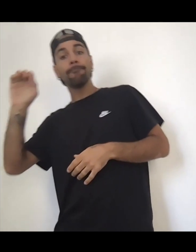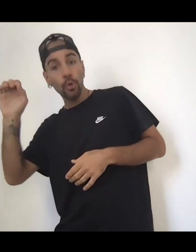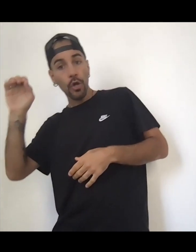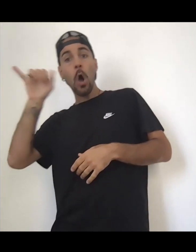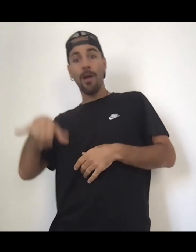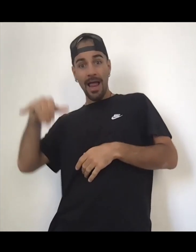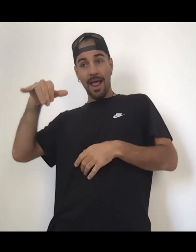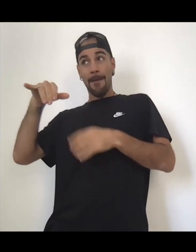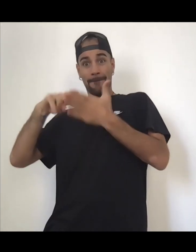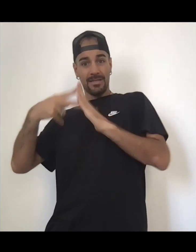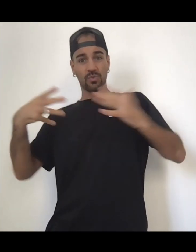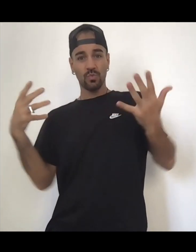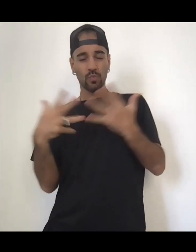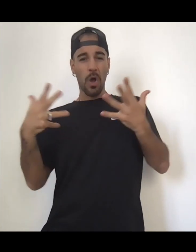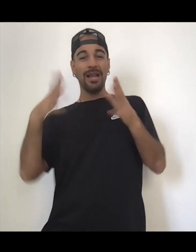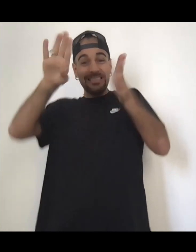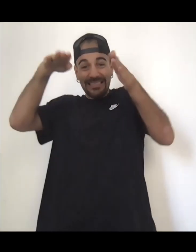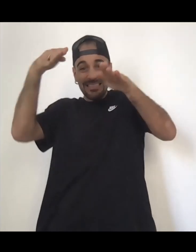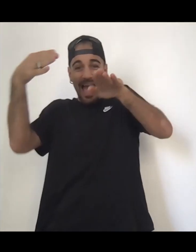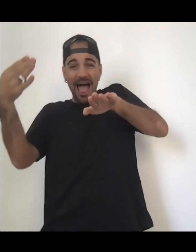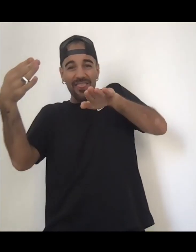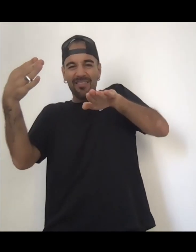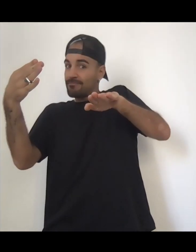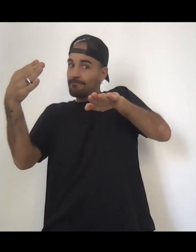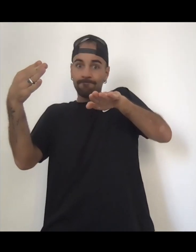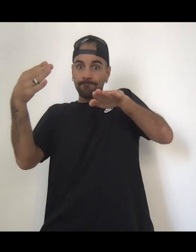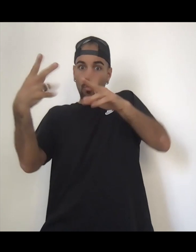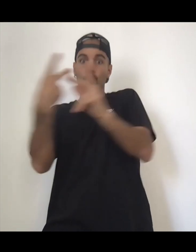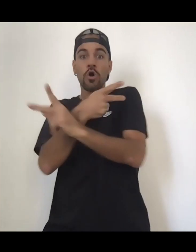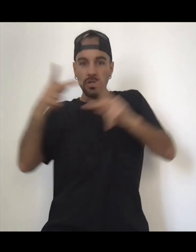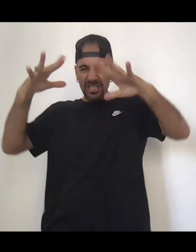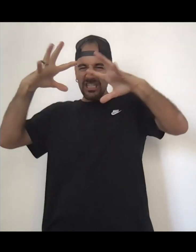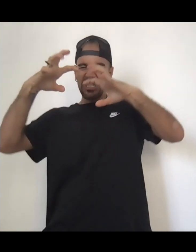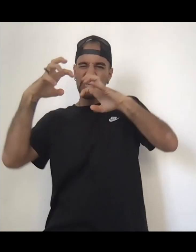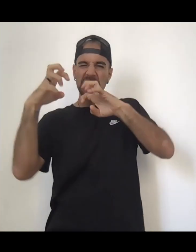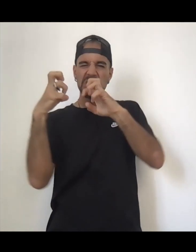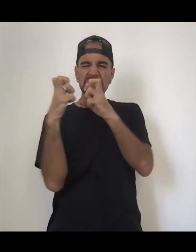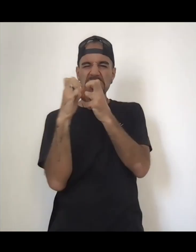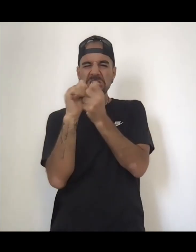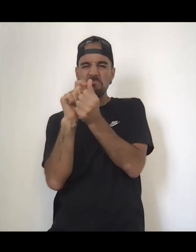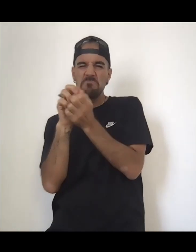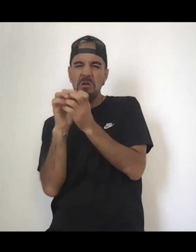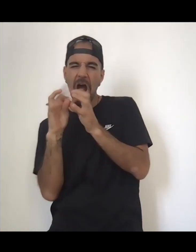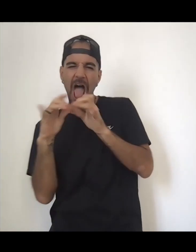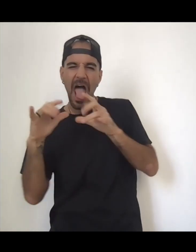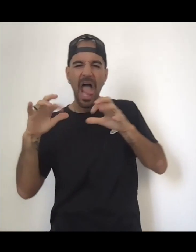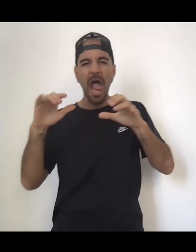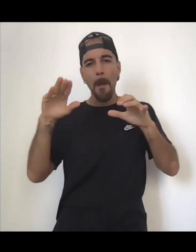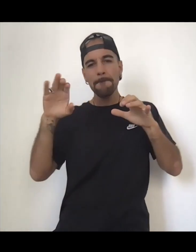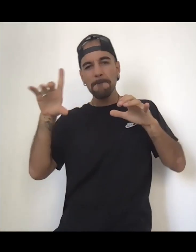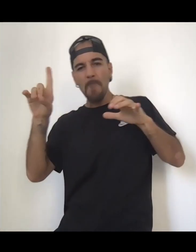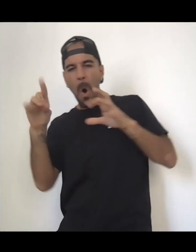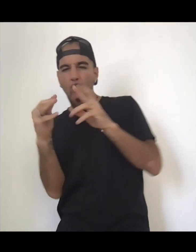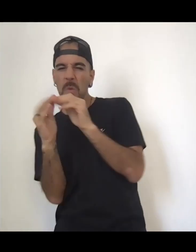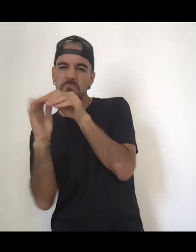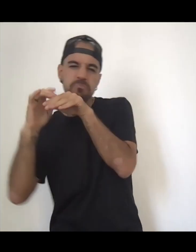things start to compose and things start to rot and things start to get to the like, it turns to mold and then the